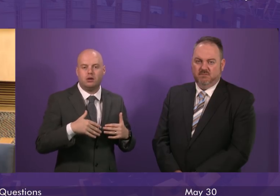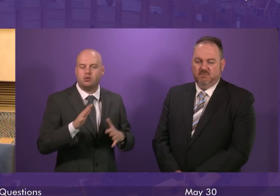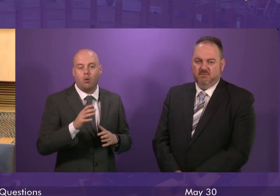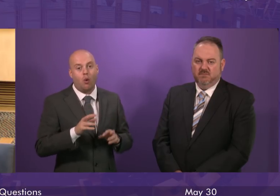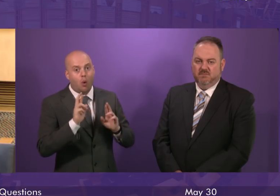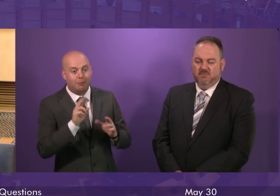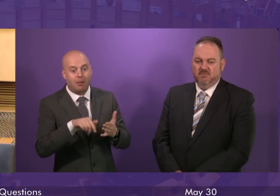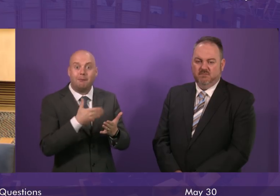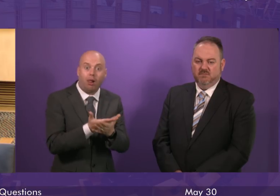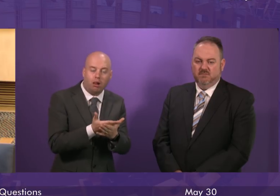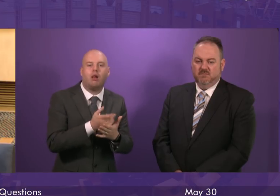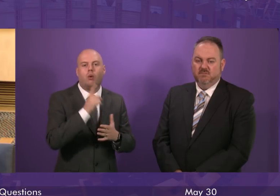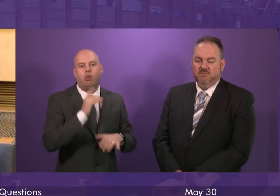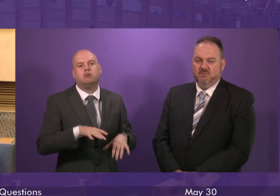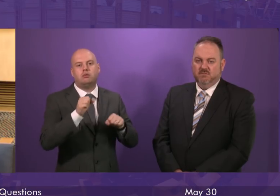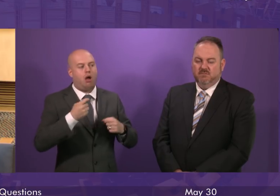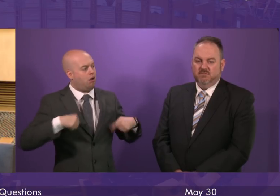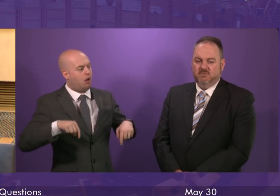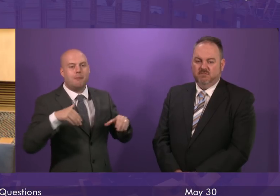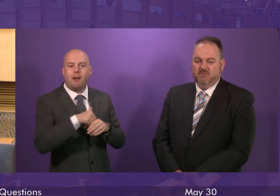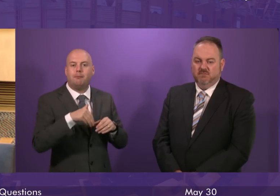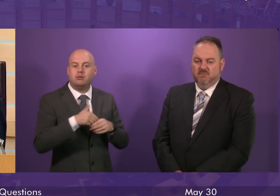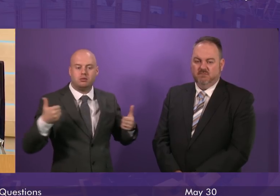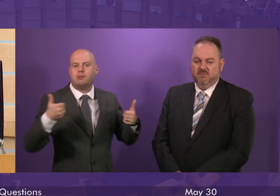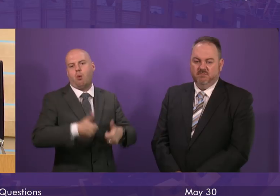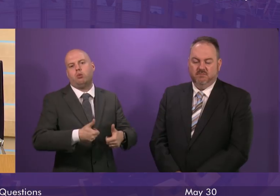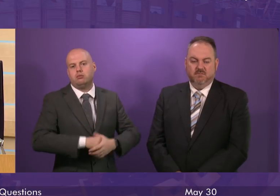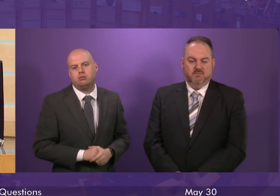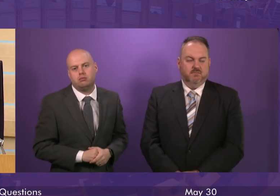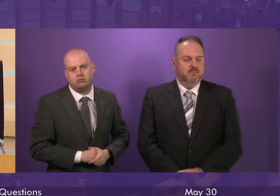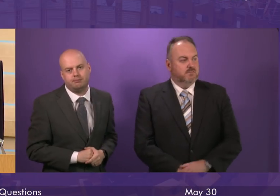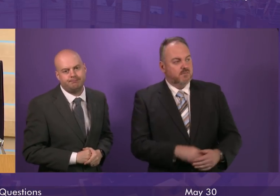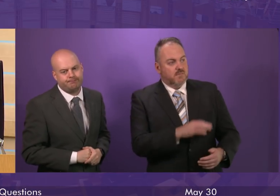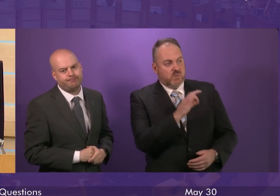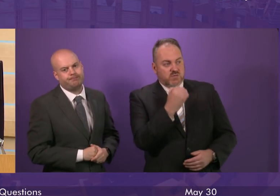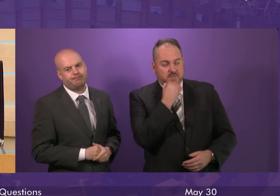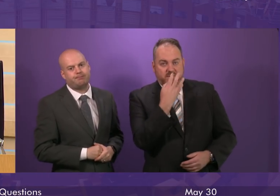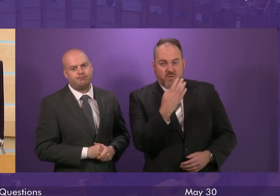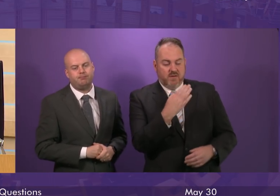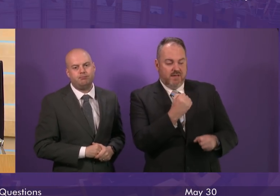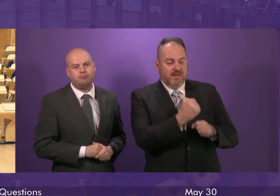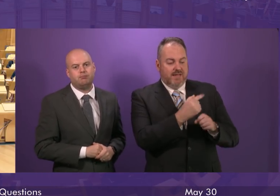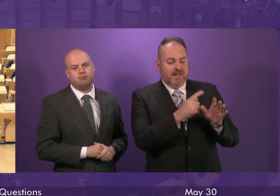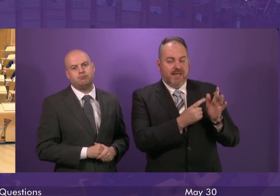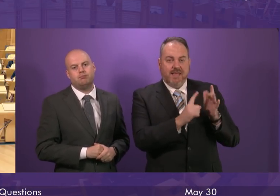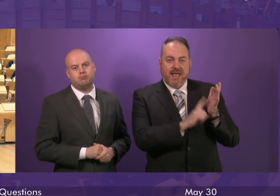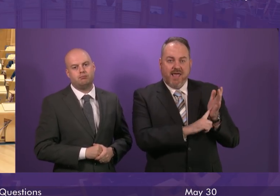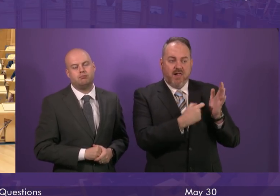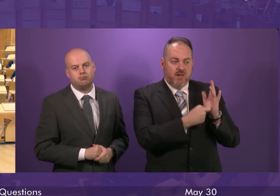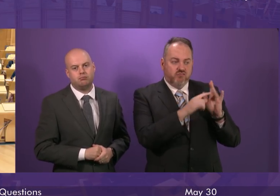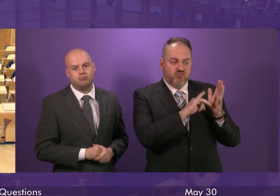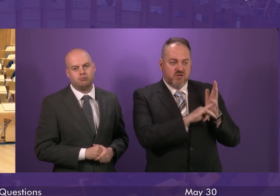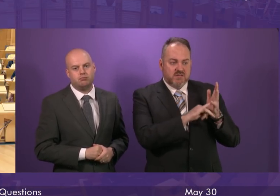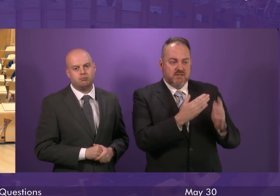the bill will attract the support of members from right across the chamber and question number four Gail Ross thank you to